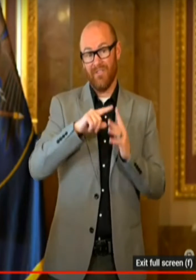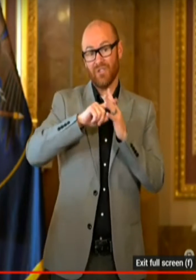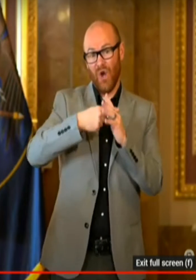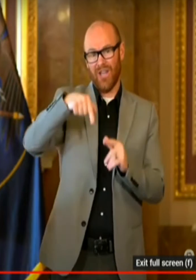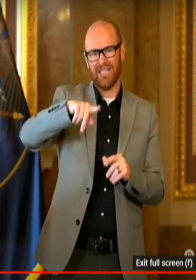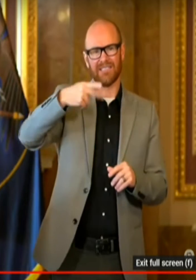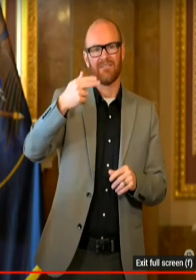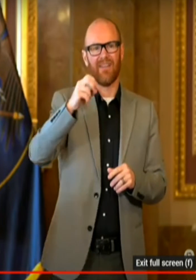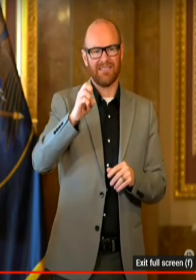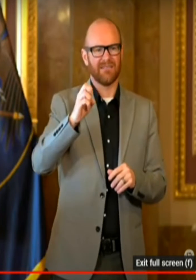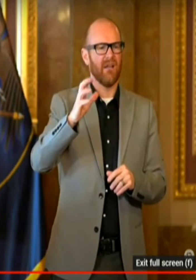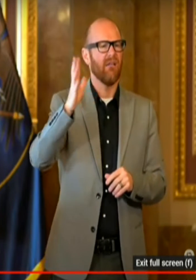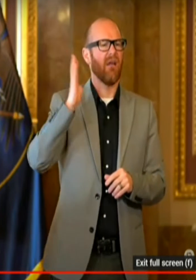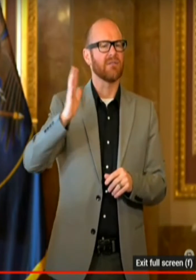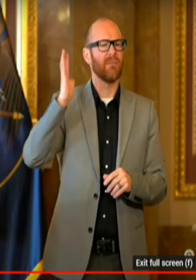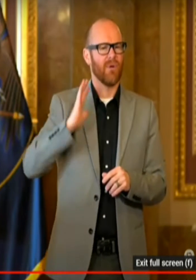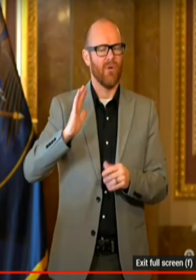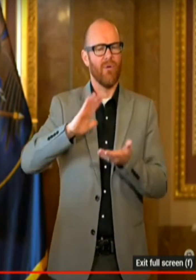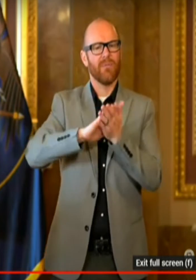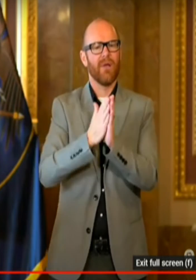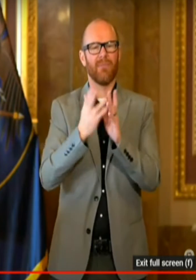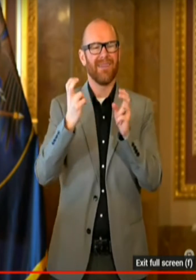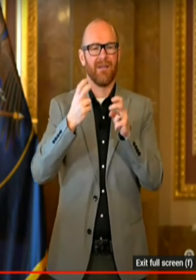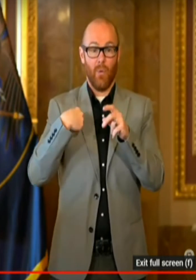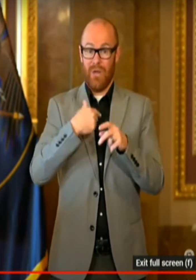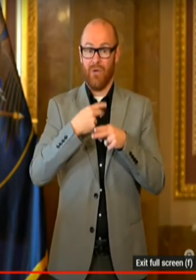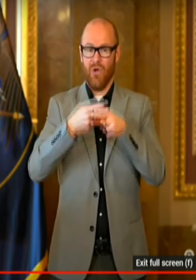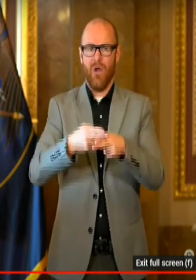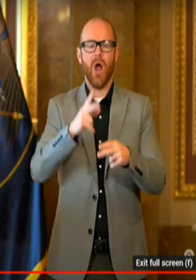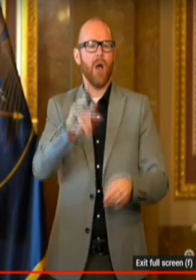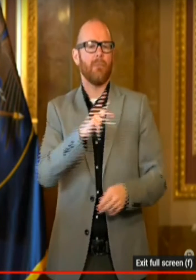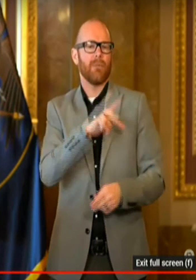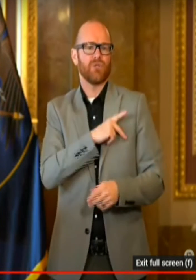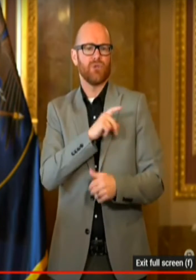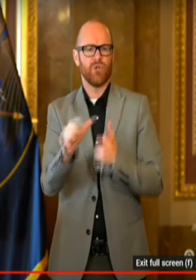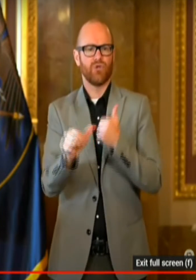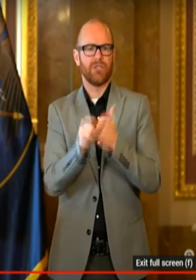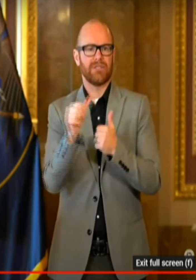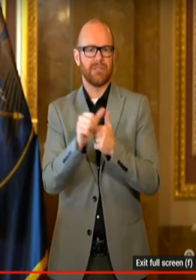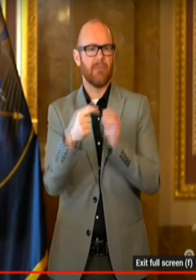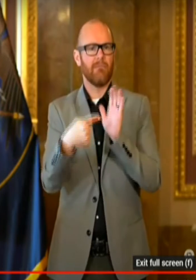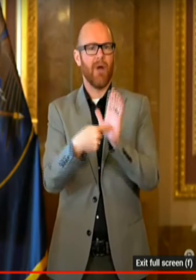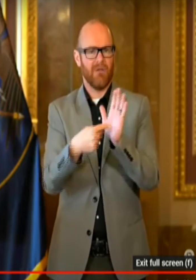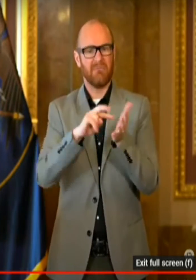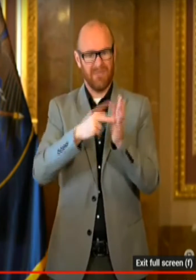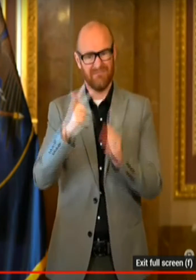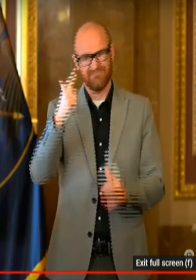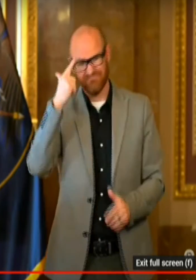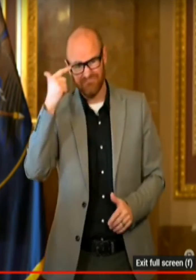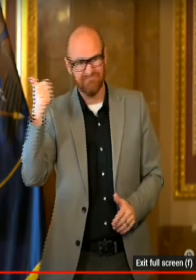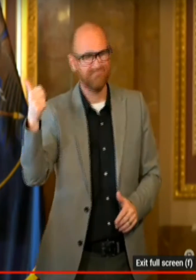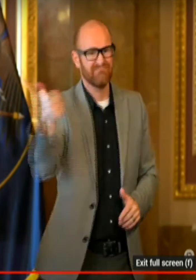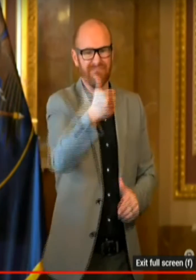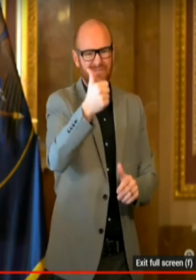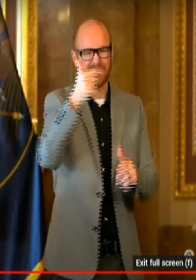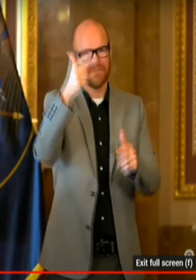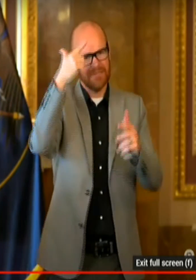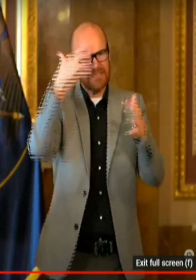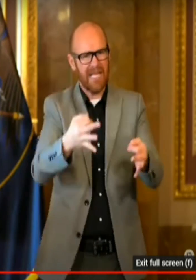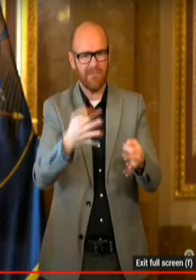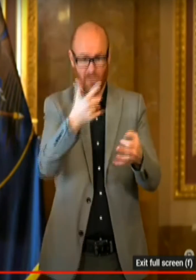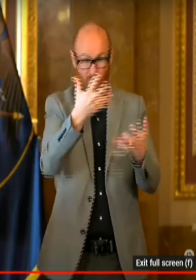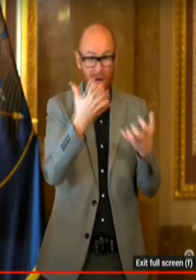time ago moving into a personal risk model and having people make those individual choices, whether they want to wear masks, whether